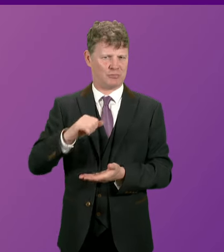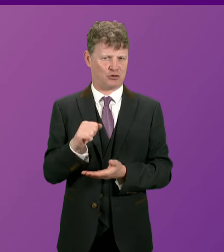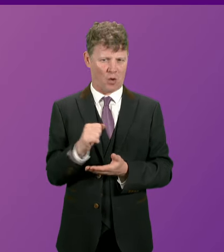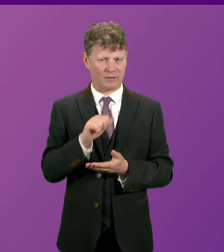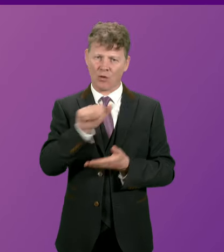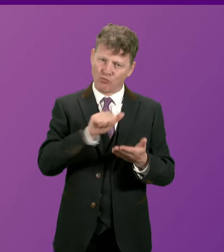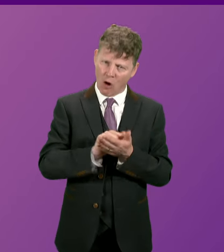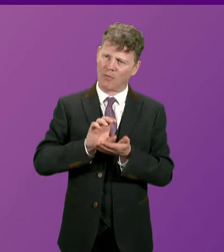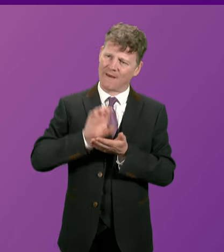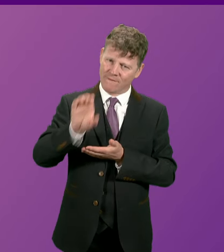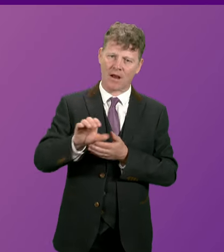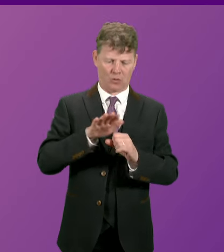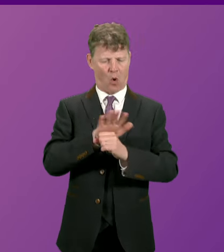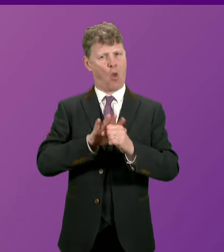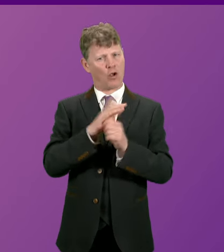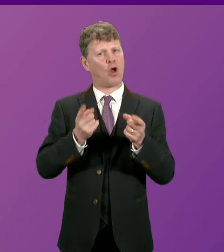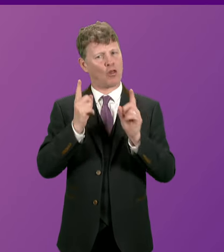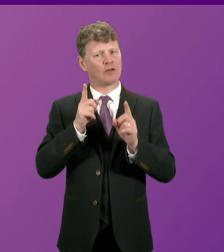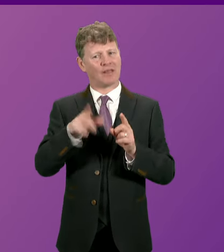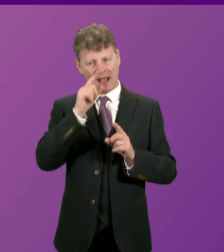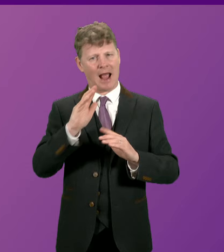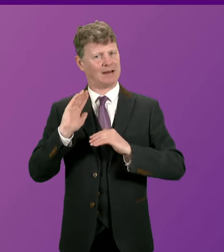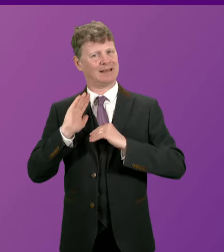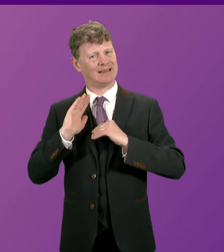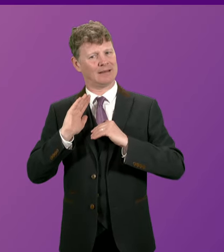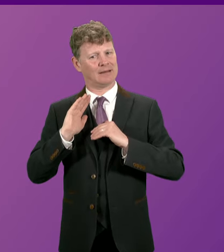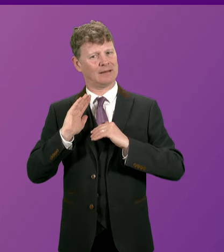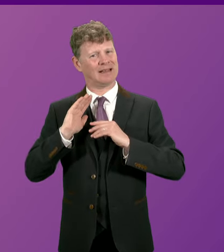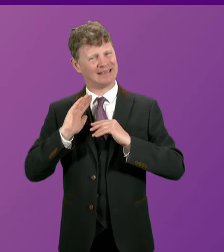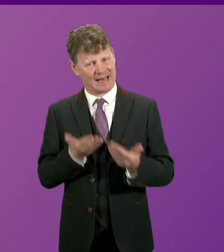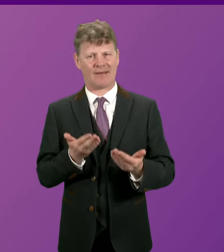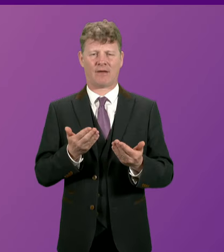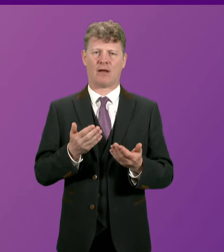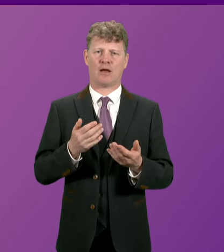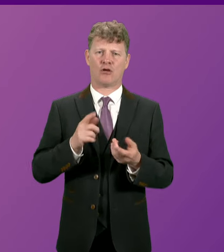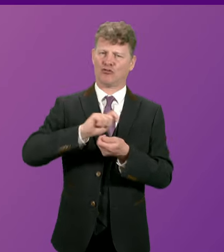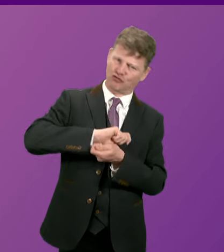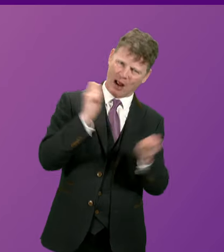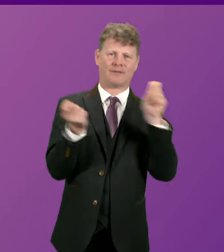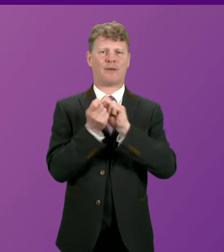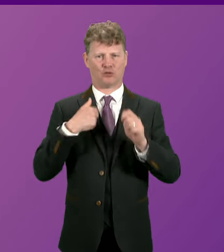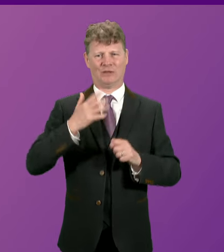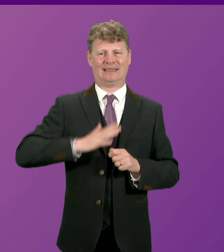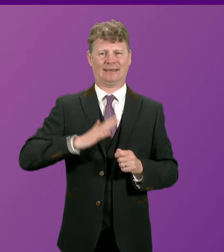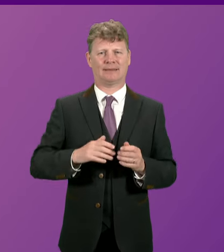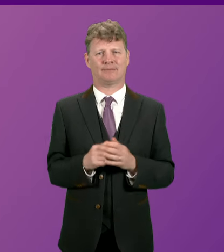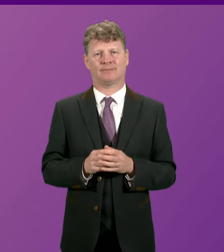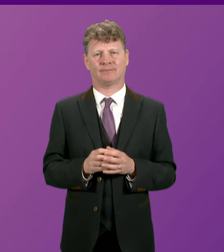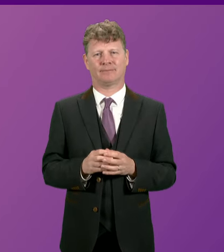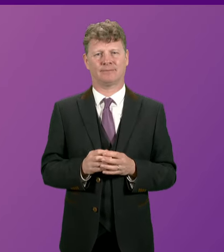authorities so they can deliver the transformation we need in our local communities